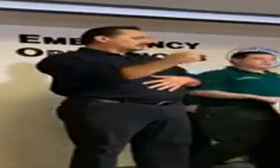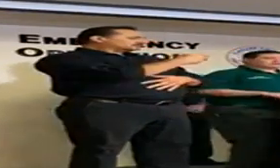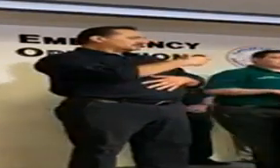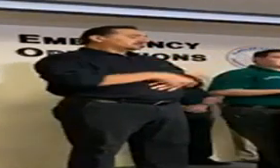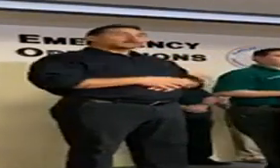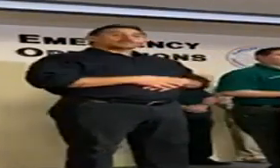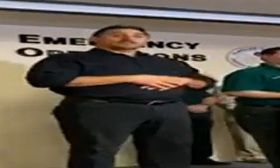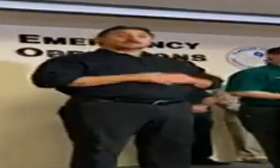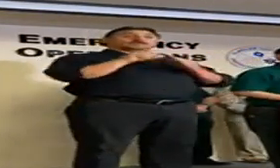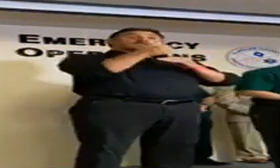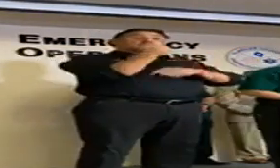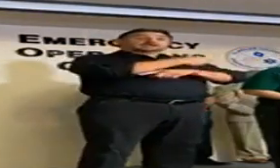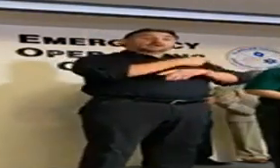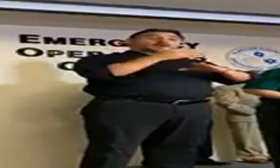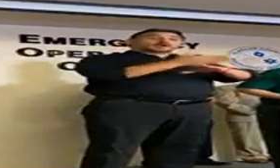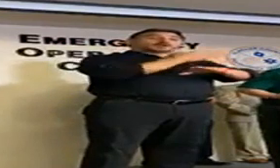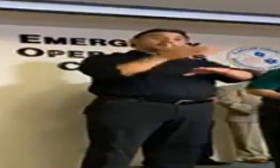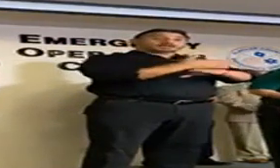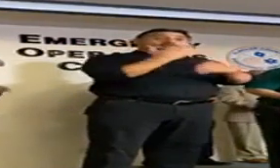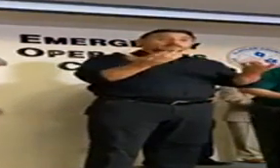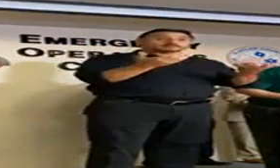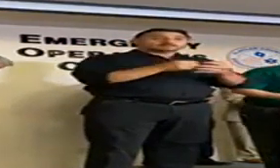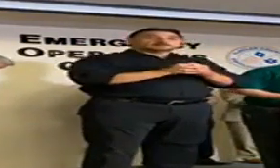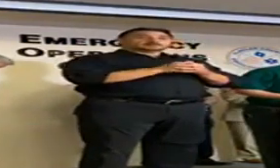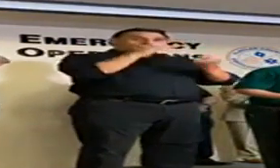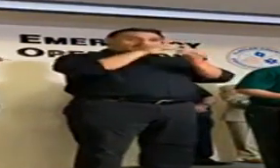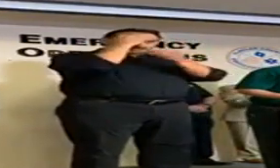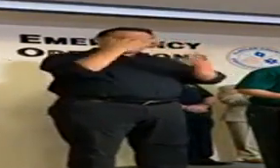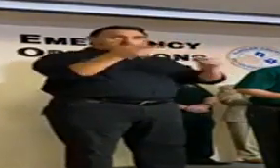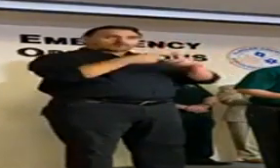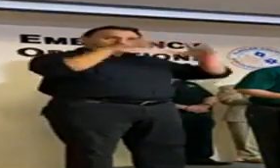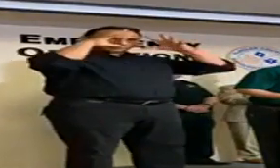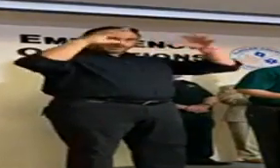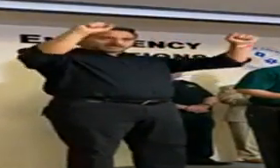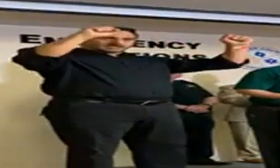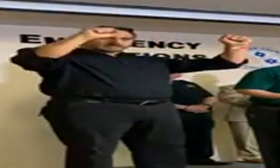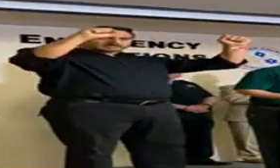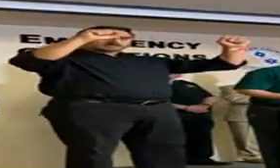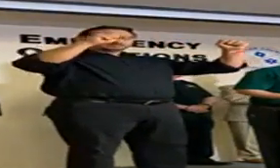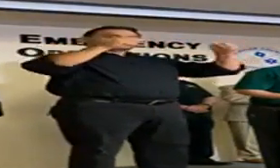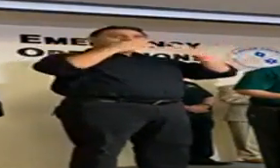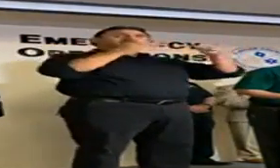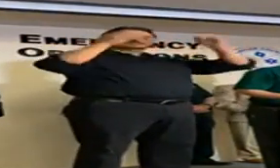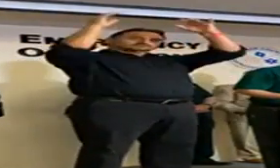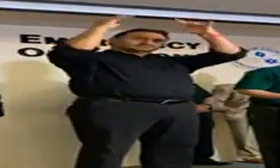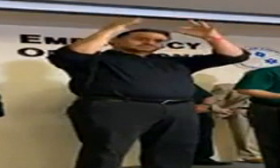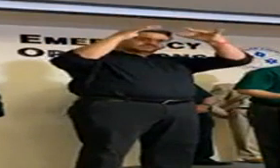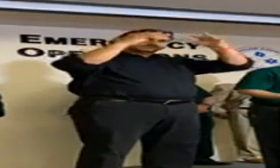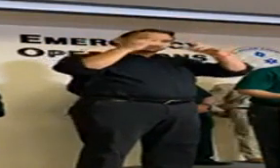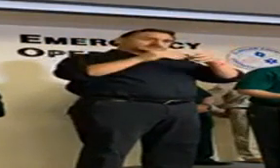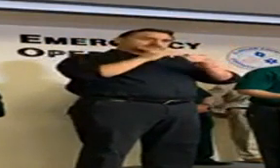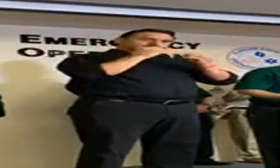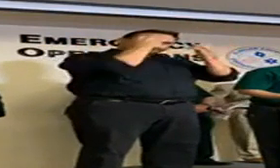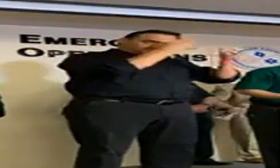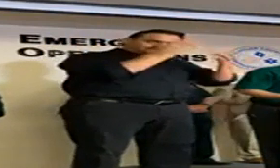So later today, we'll be updating our guidance in sync with the presidential guidance that needs to filter down through the CDC and the Florida Health Department. So we'll make sure we